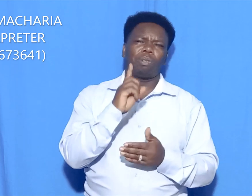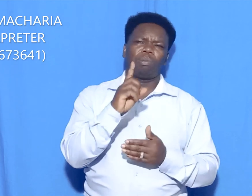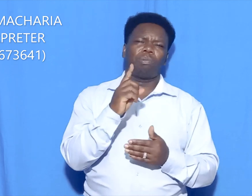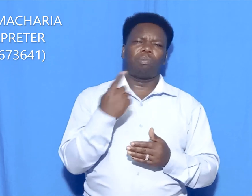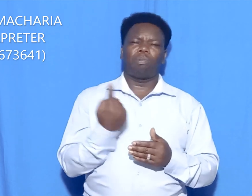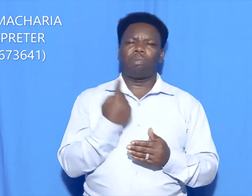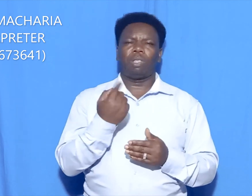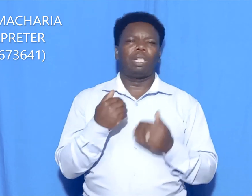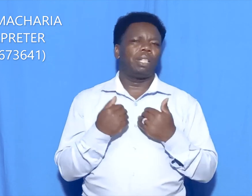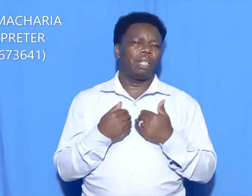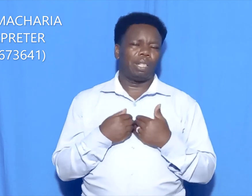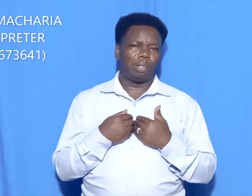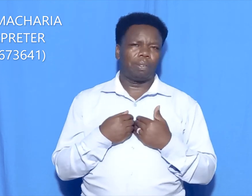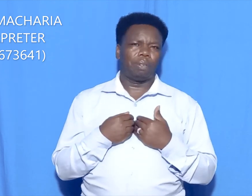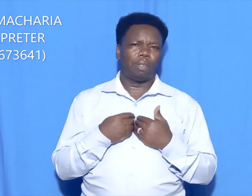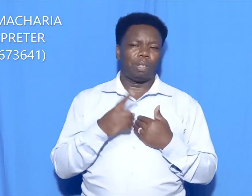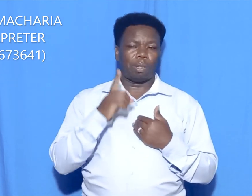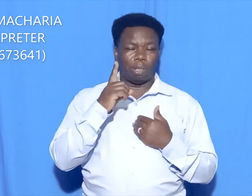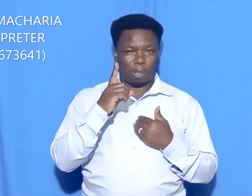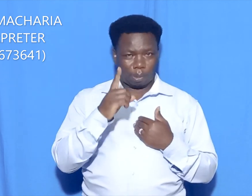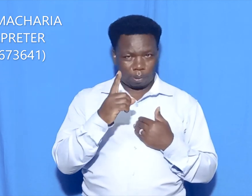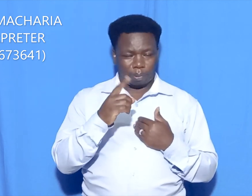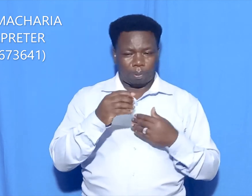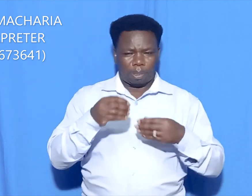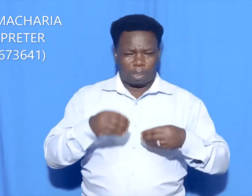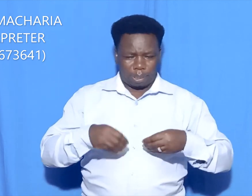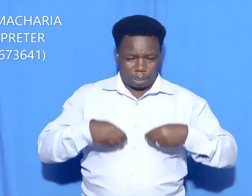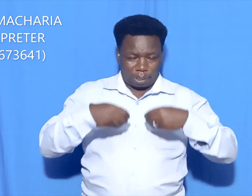that is receiving of fees and issuing of receipts.